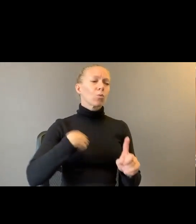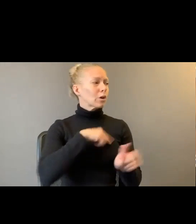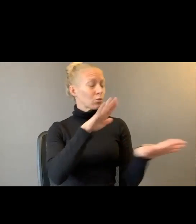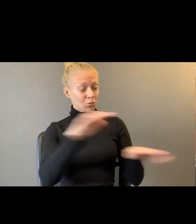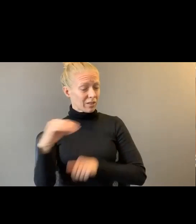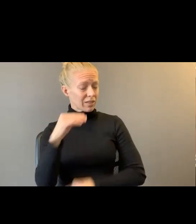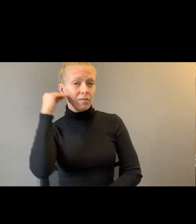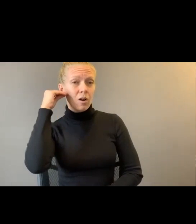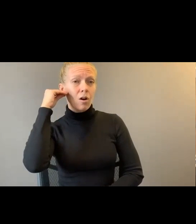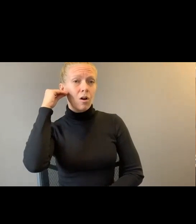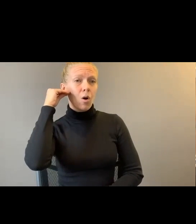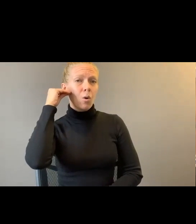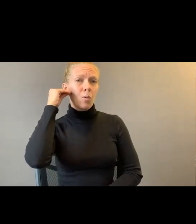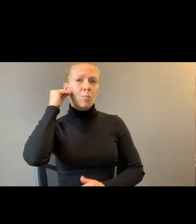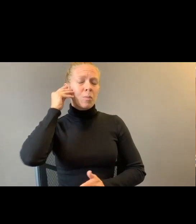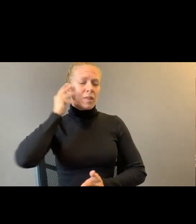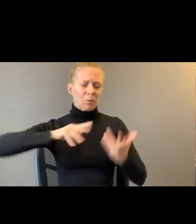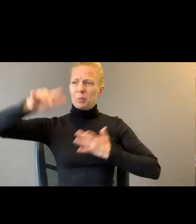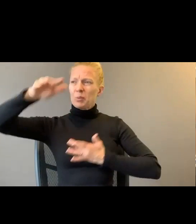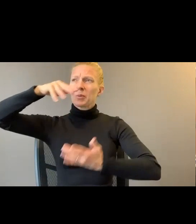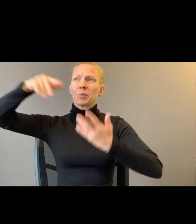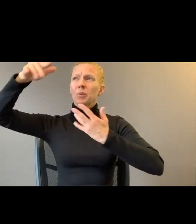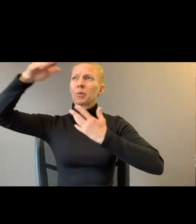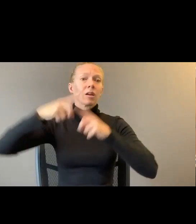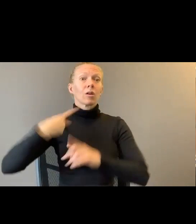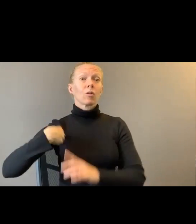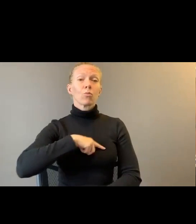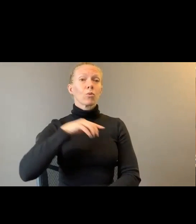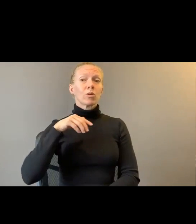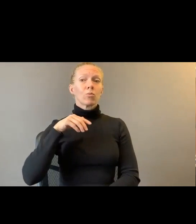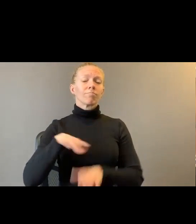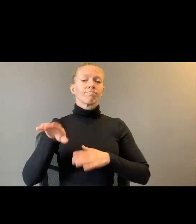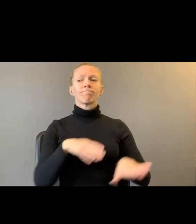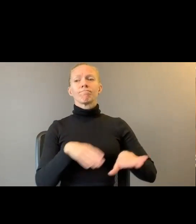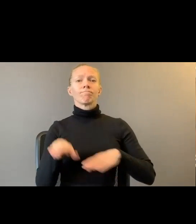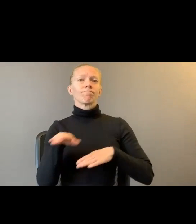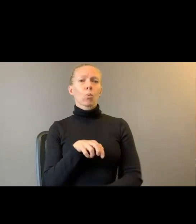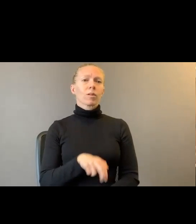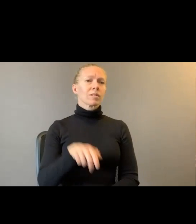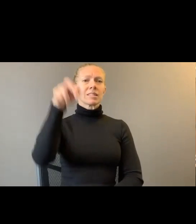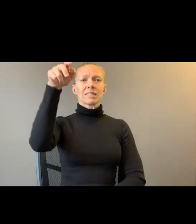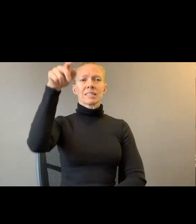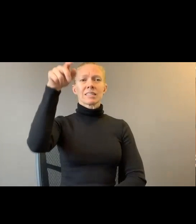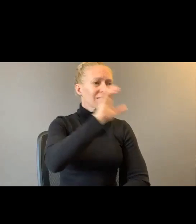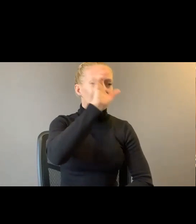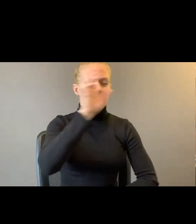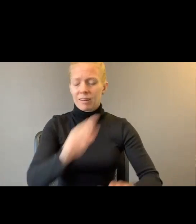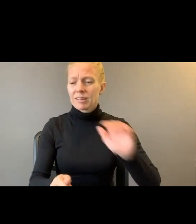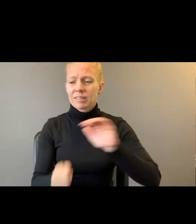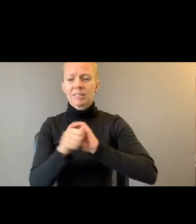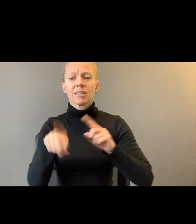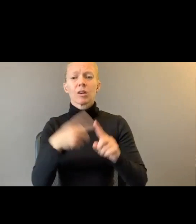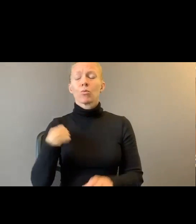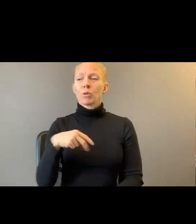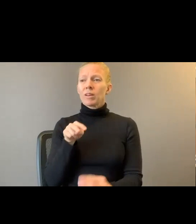it's gaseous oven. That once we walk the same slow steps as our hide-and-seek sun. That once we face our anti-lovers, anti